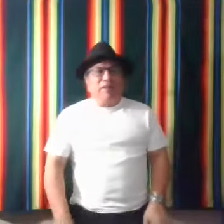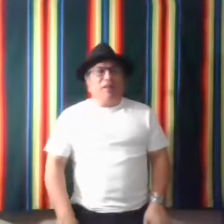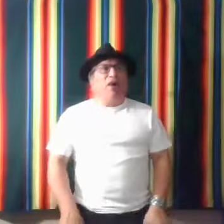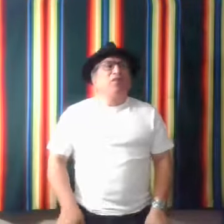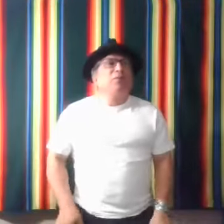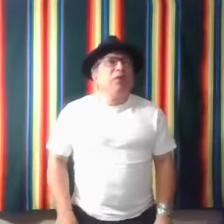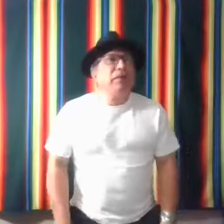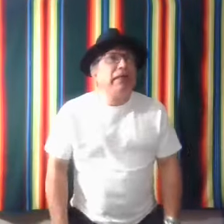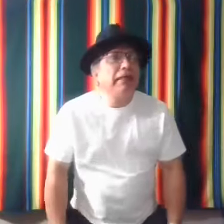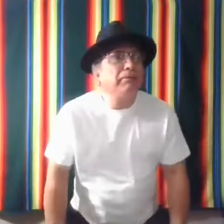Lost would be.